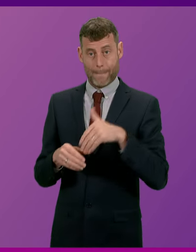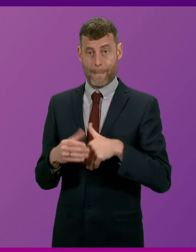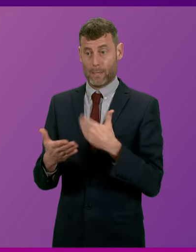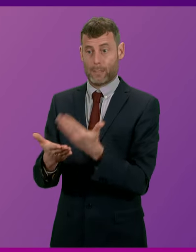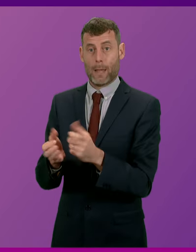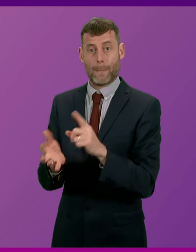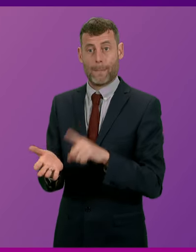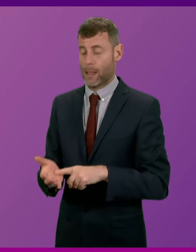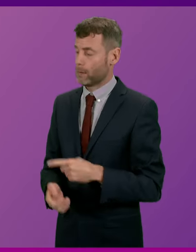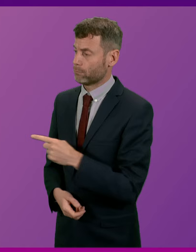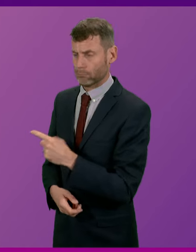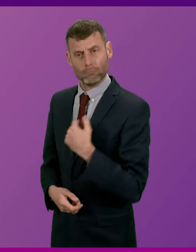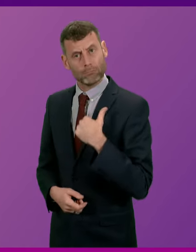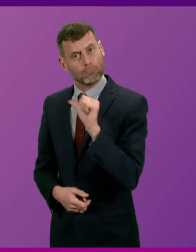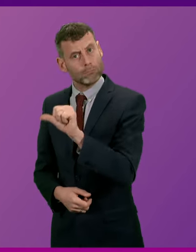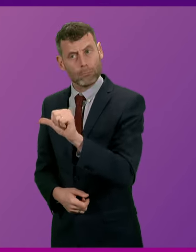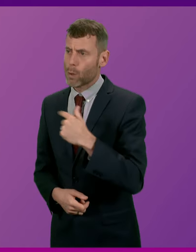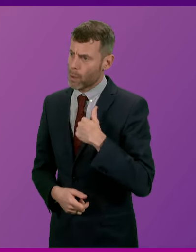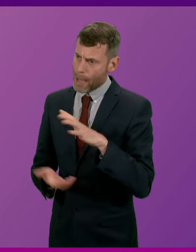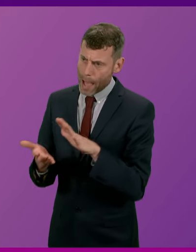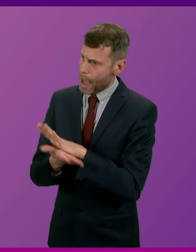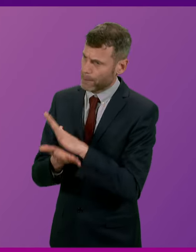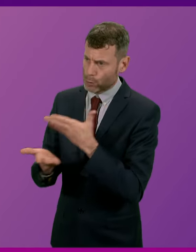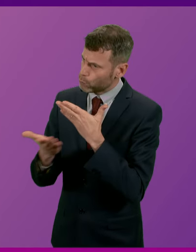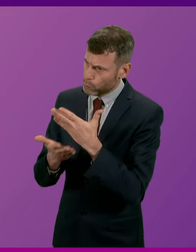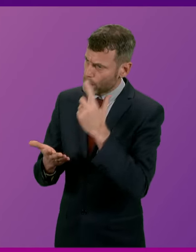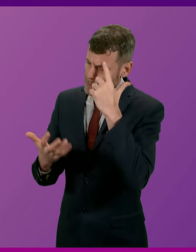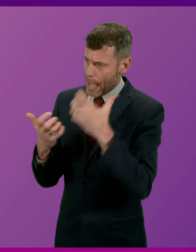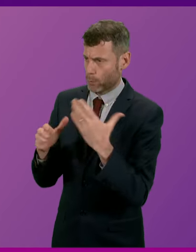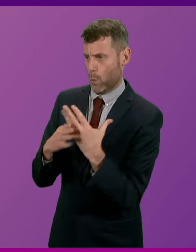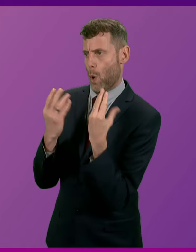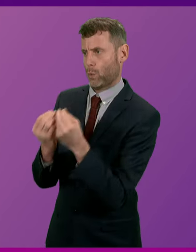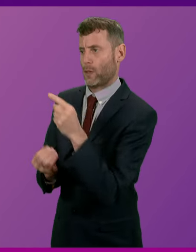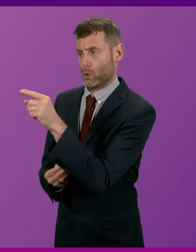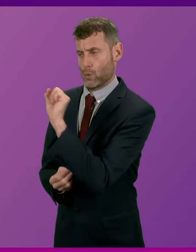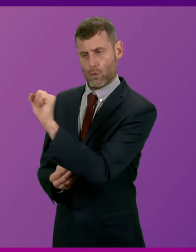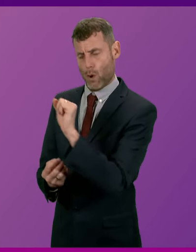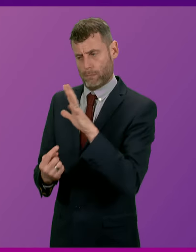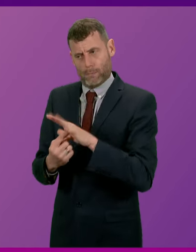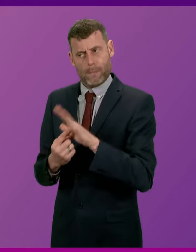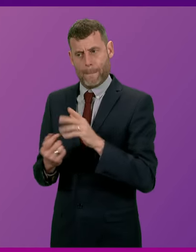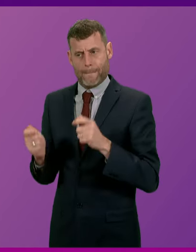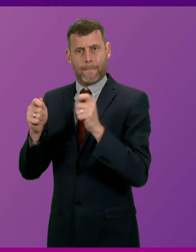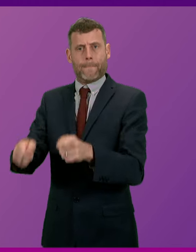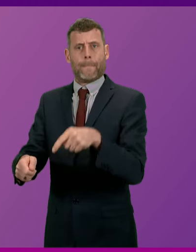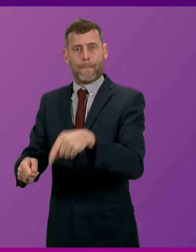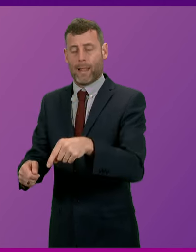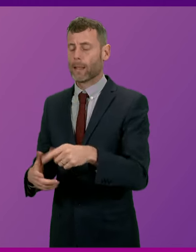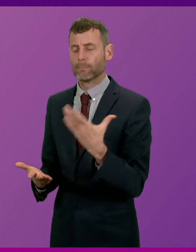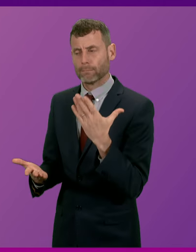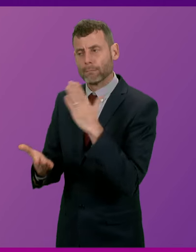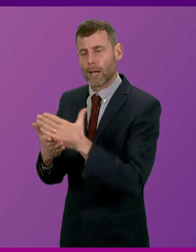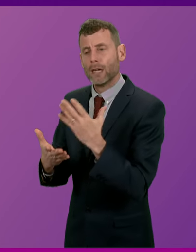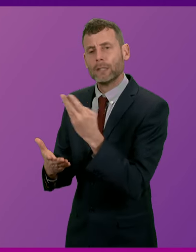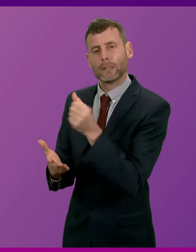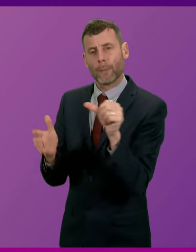constructively with Monica Lennon on this important member's bill. I think it is important to say that there have been some challenges that have been aired